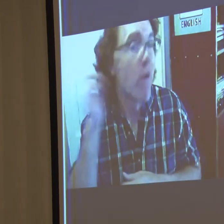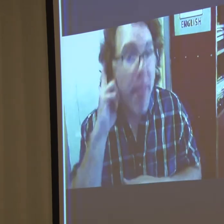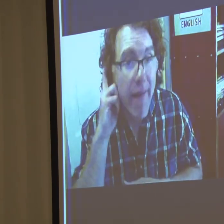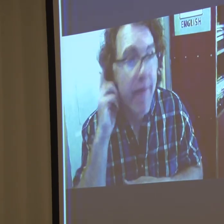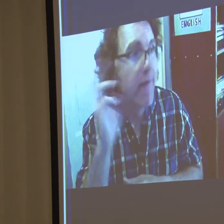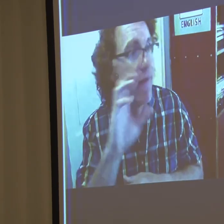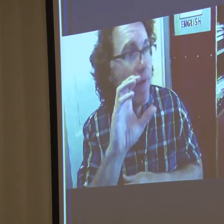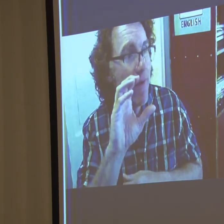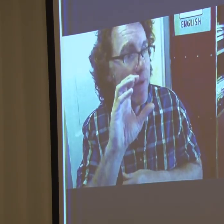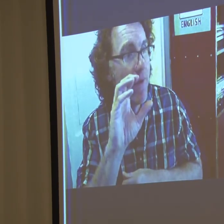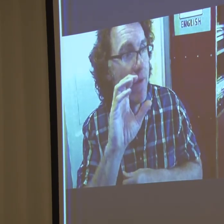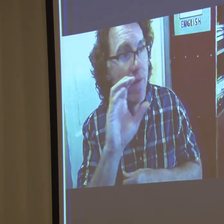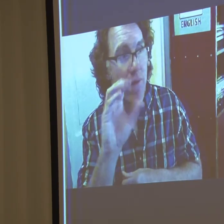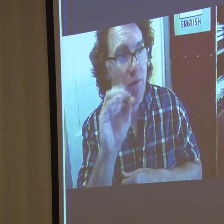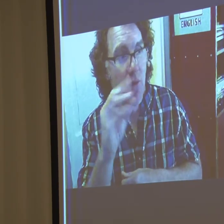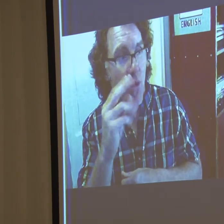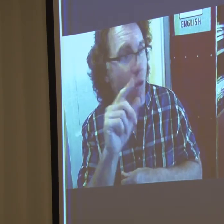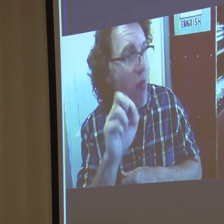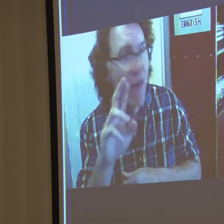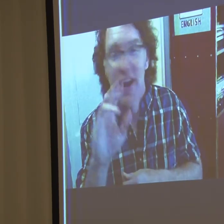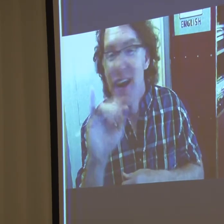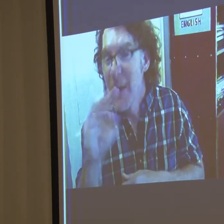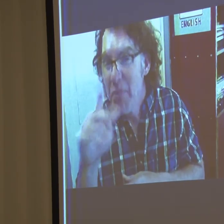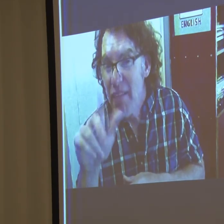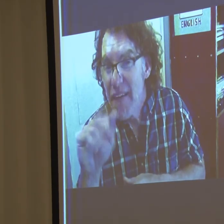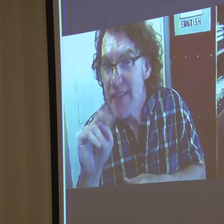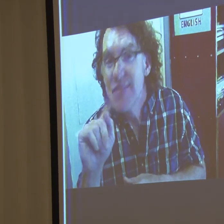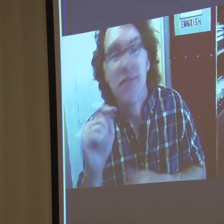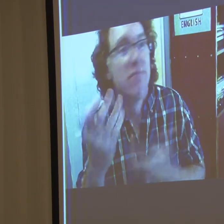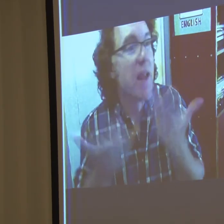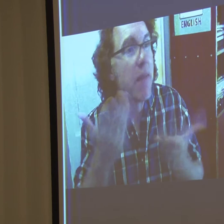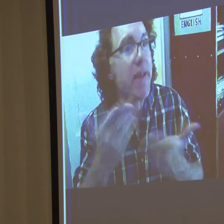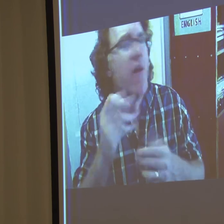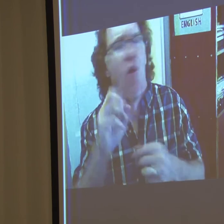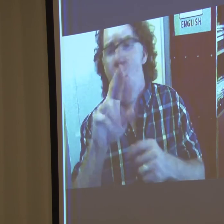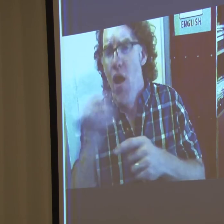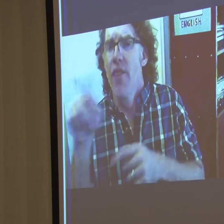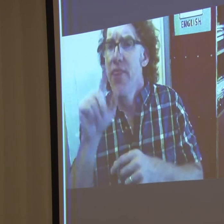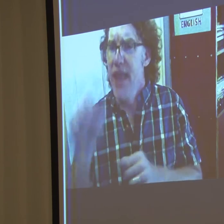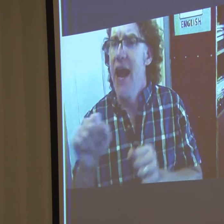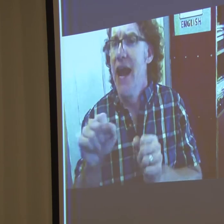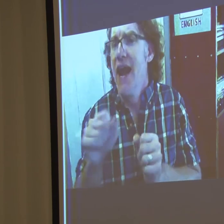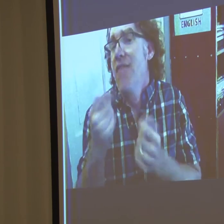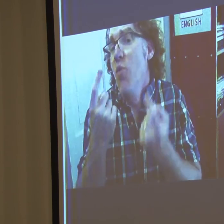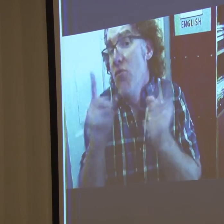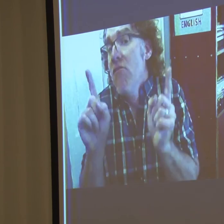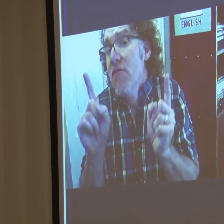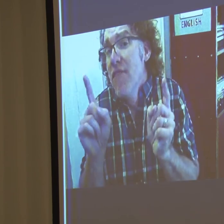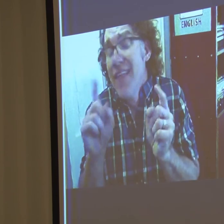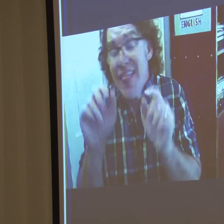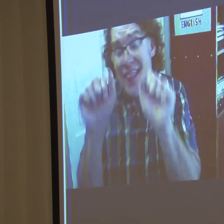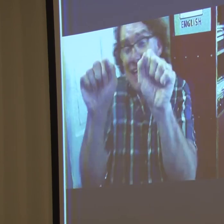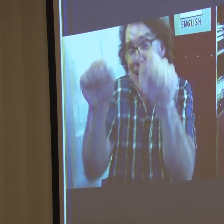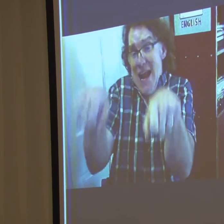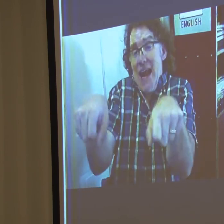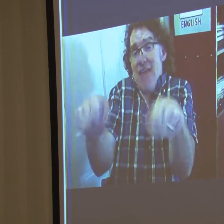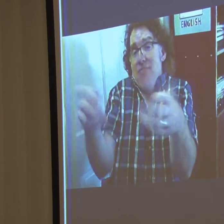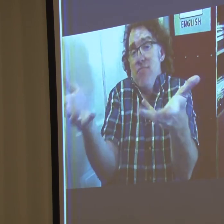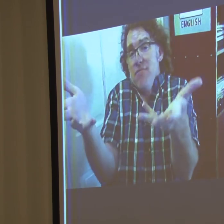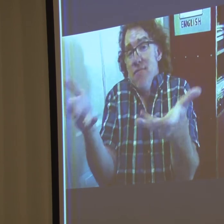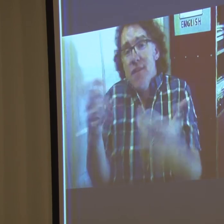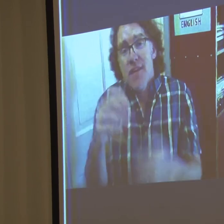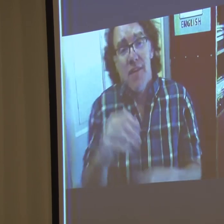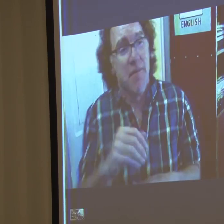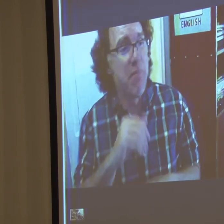someone is young, they might want to get something called a cochlear implant. Sometimes